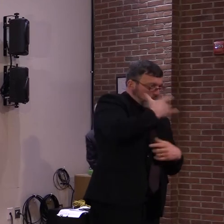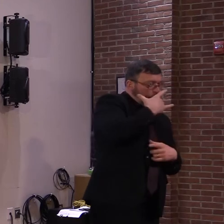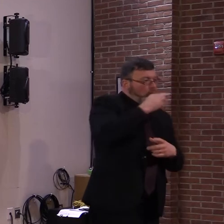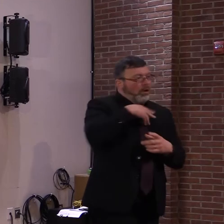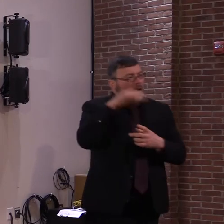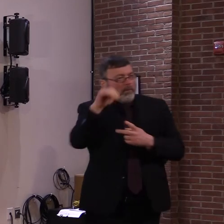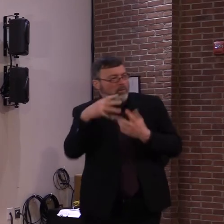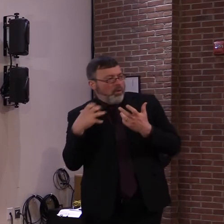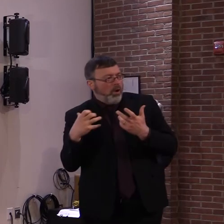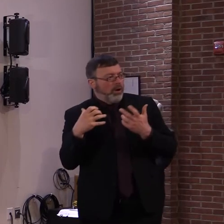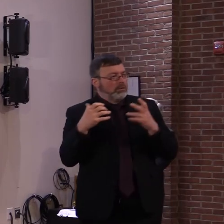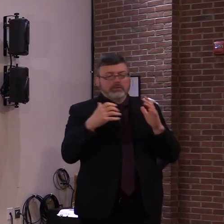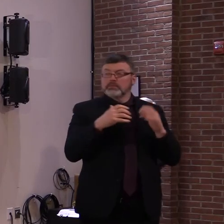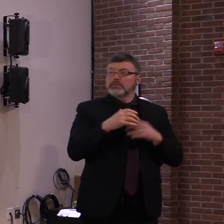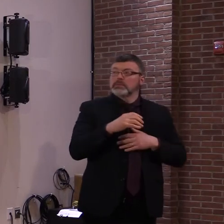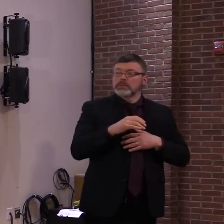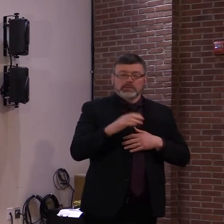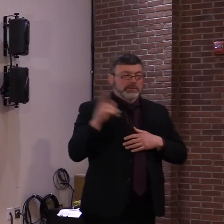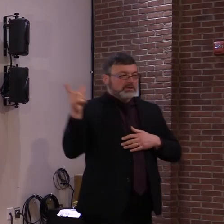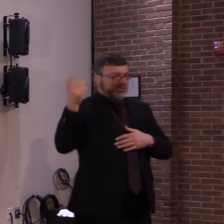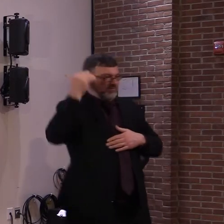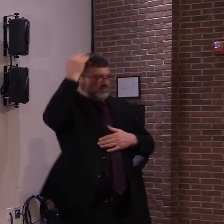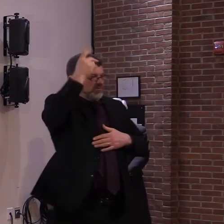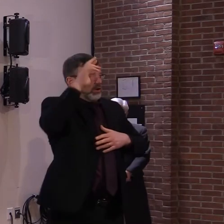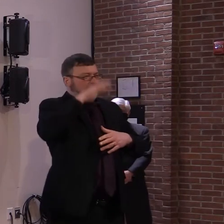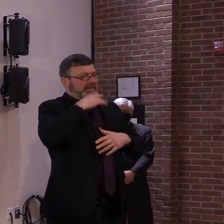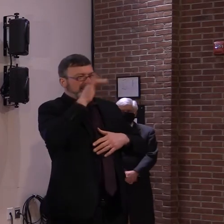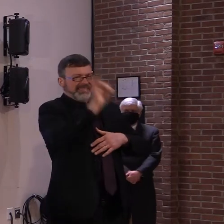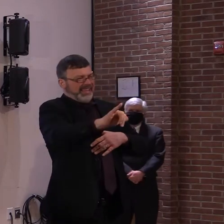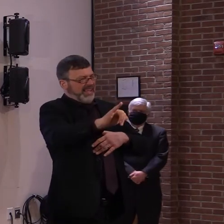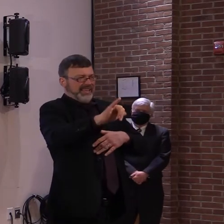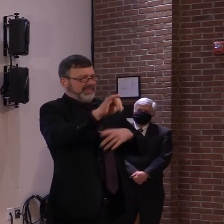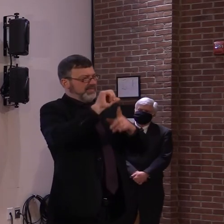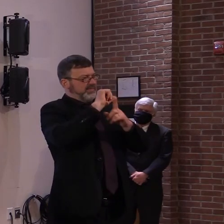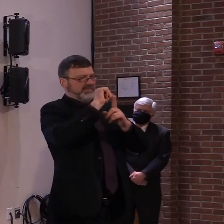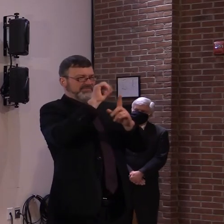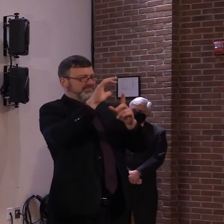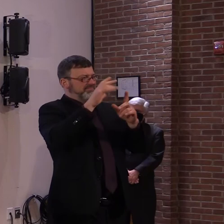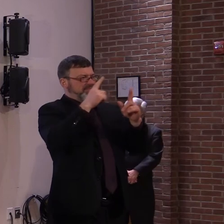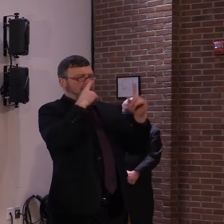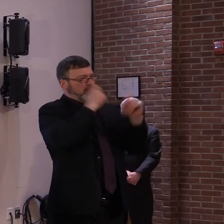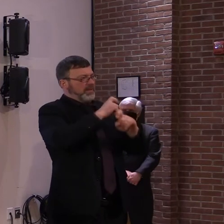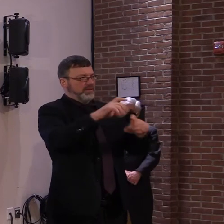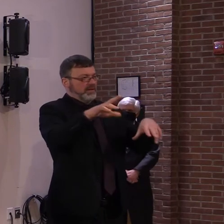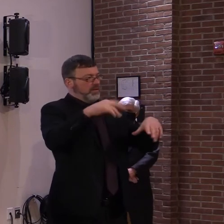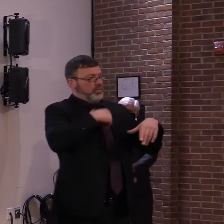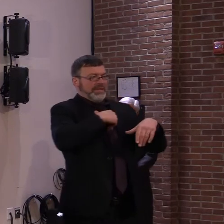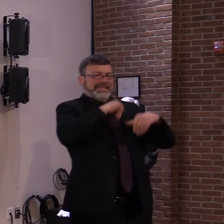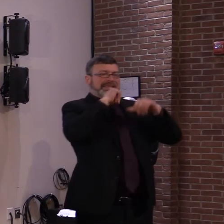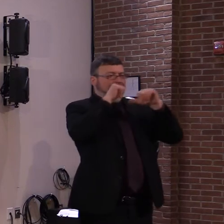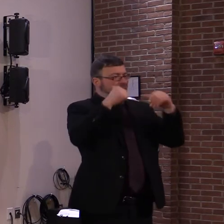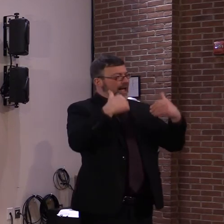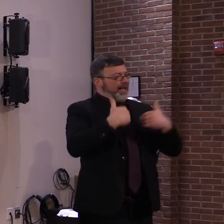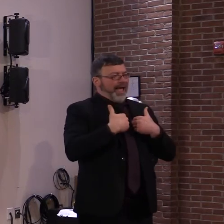You know, at the present time, that's not being entertained. It would be far too complex.